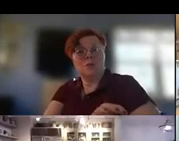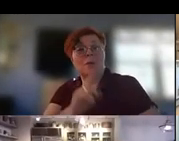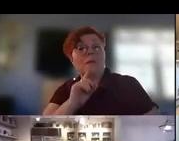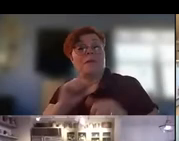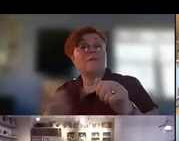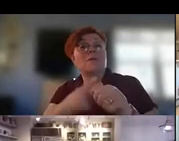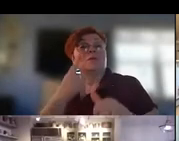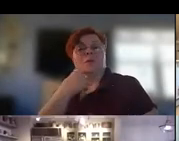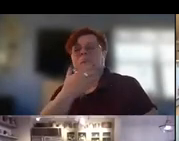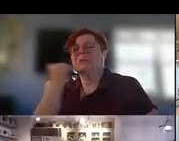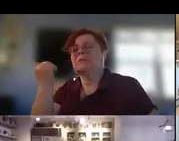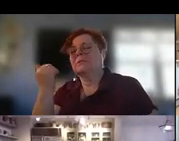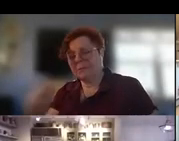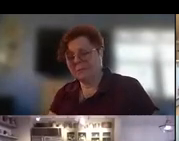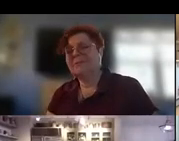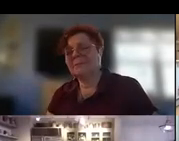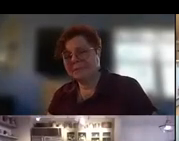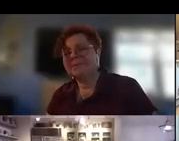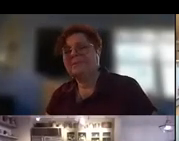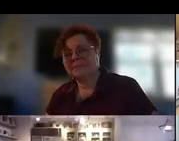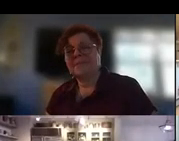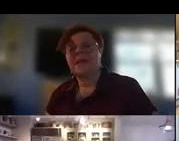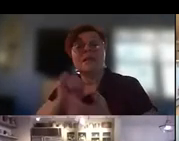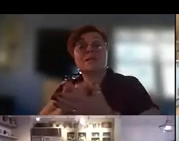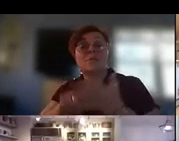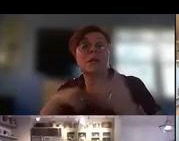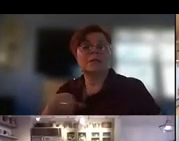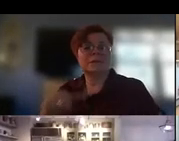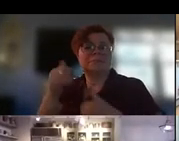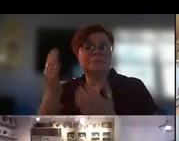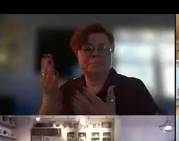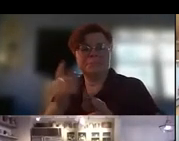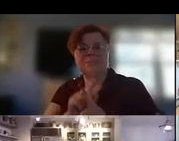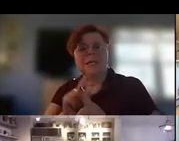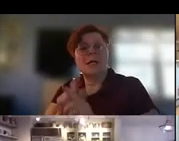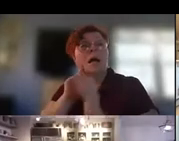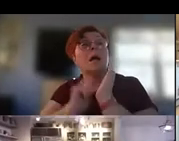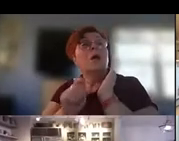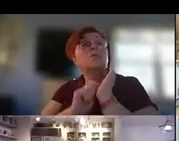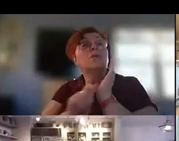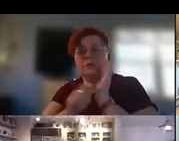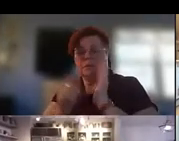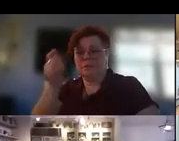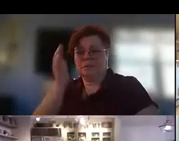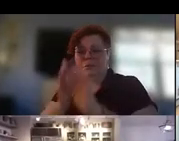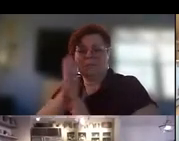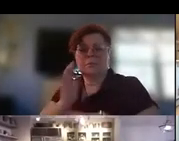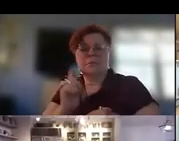one and is the one that i submitted uh but i i wrote this quite some time ago so i don't have a a recent